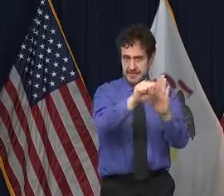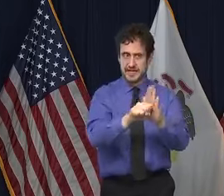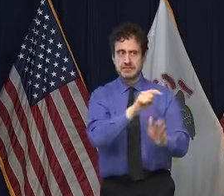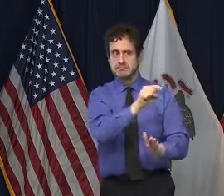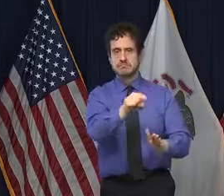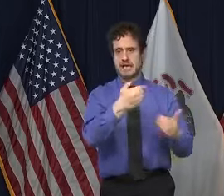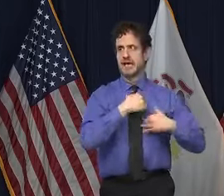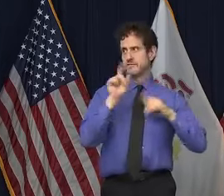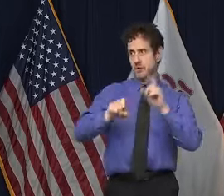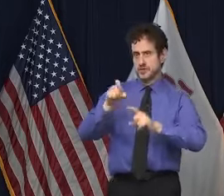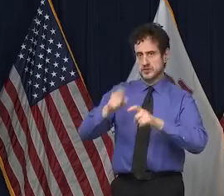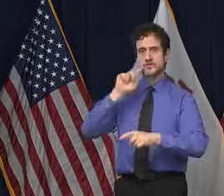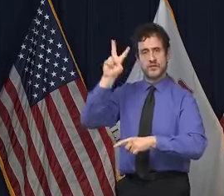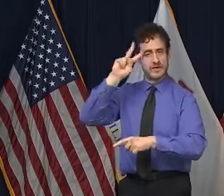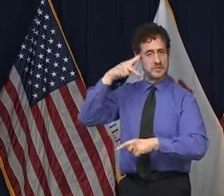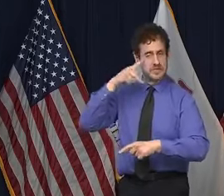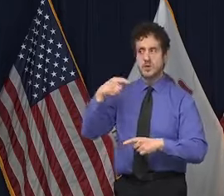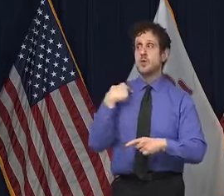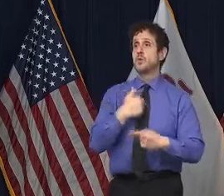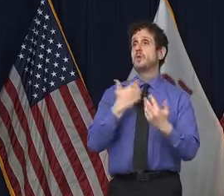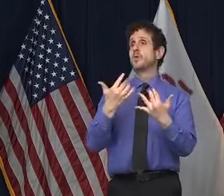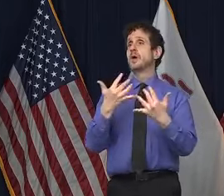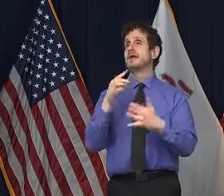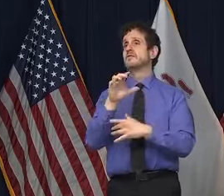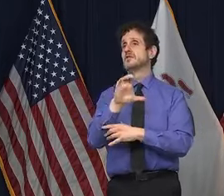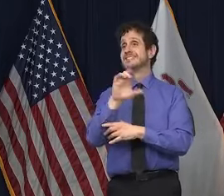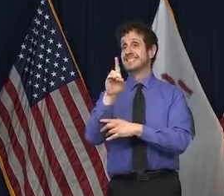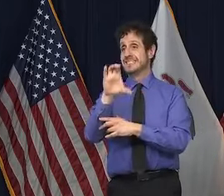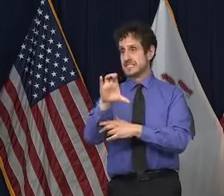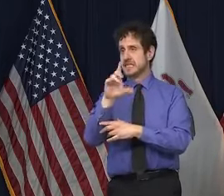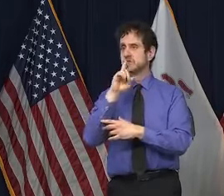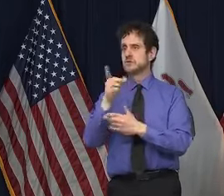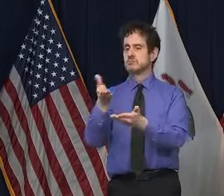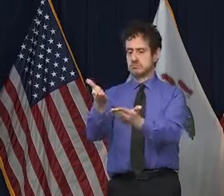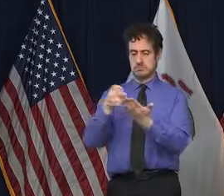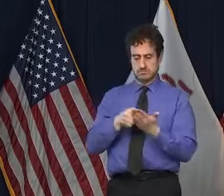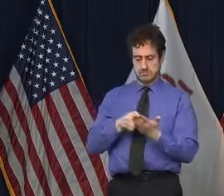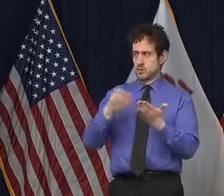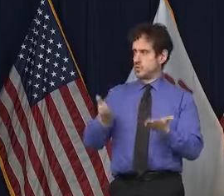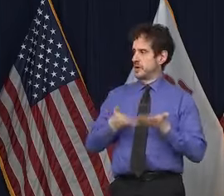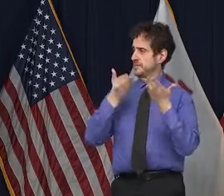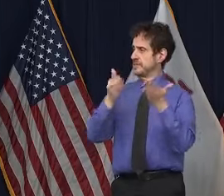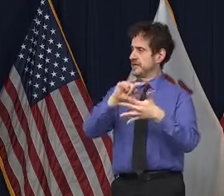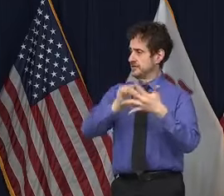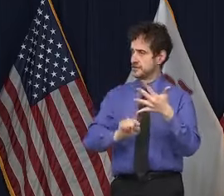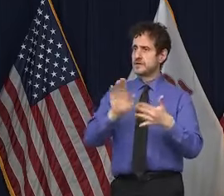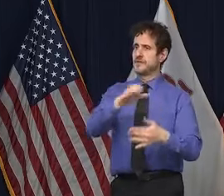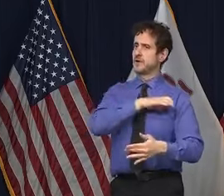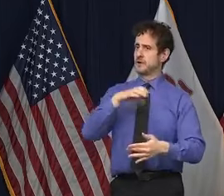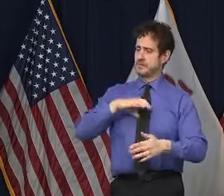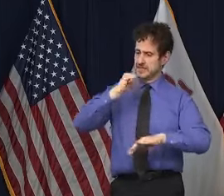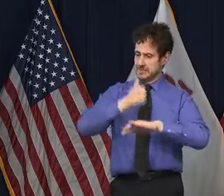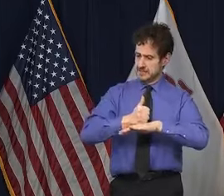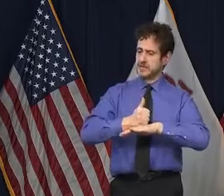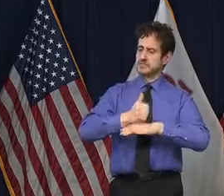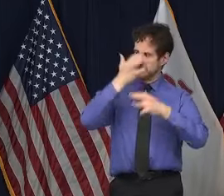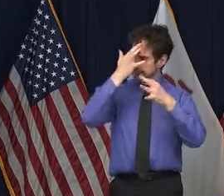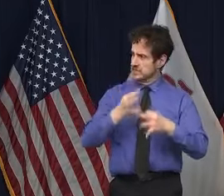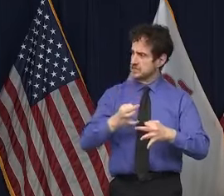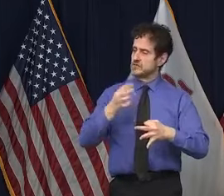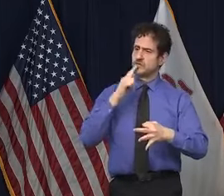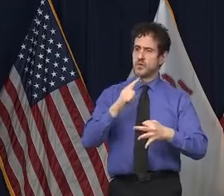from the CDC their recommendations. They have a committee that is making decisions about the prioritization of vaccines.